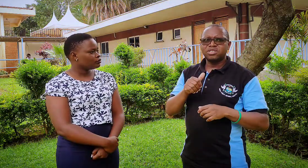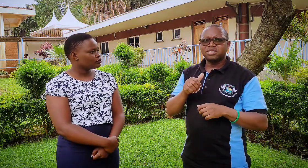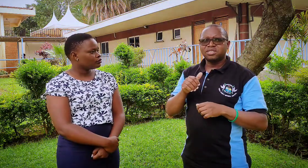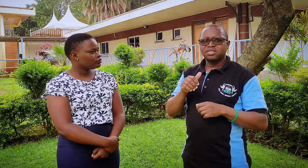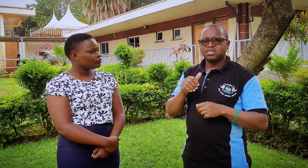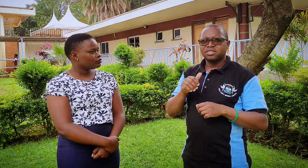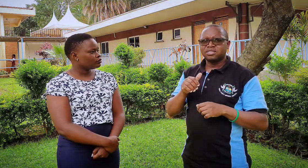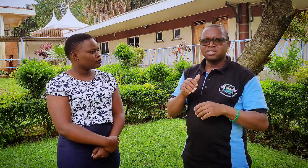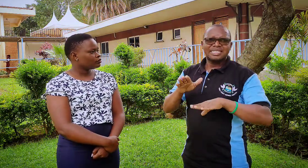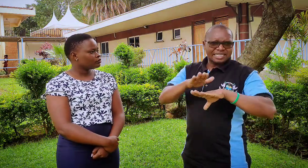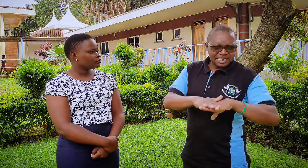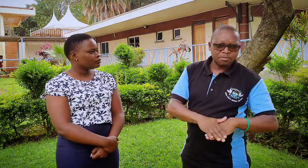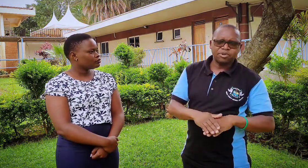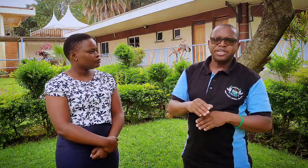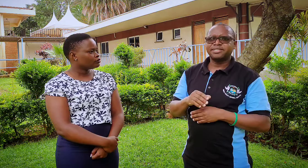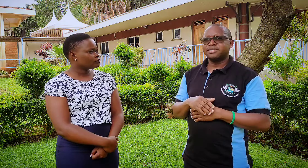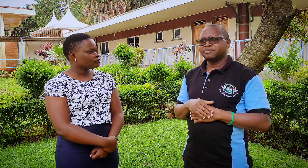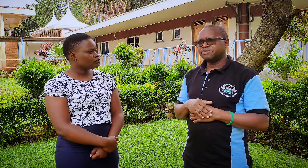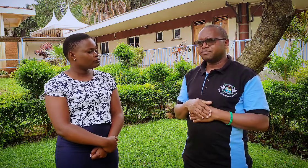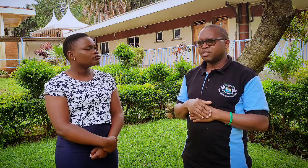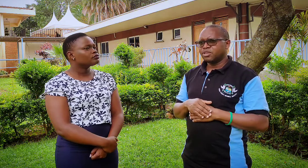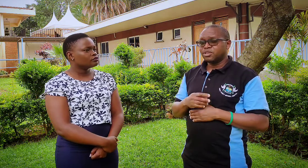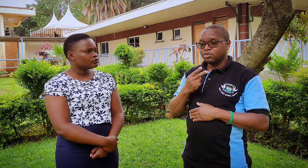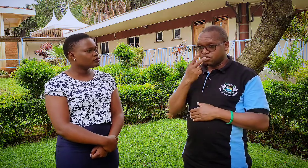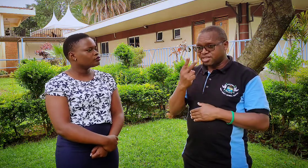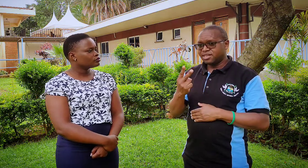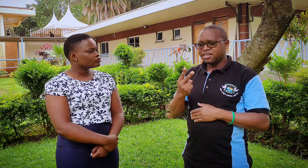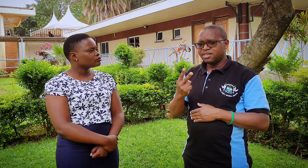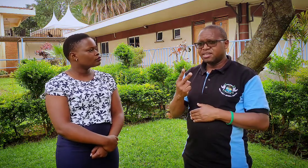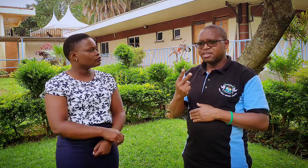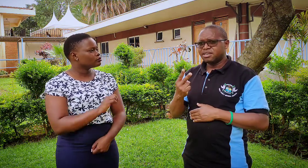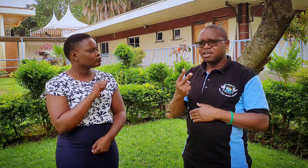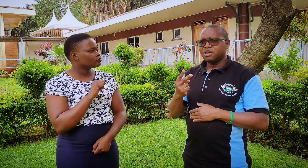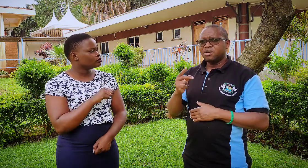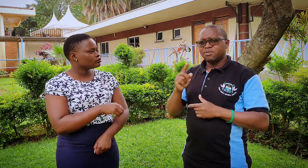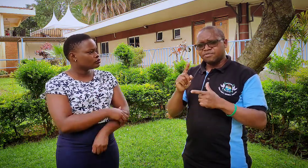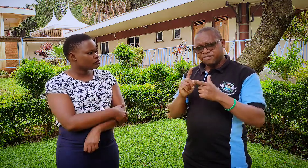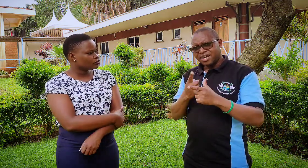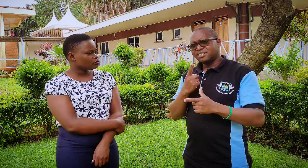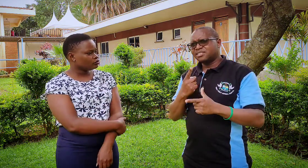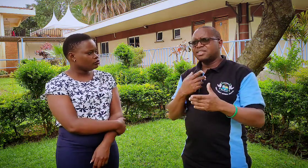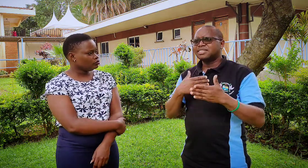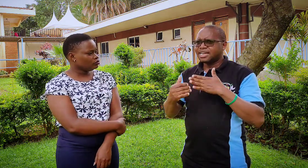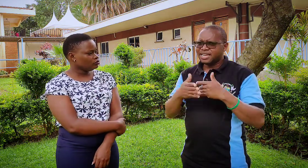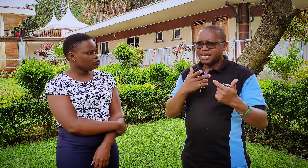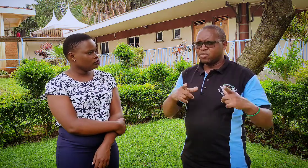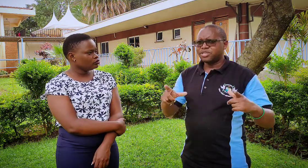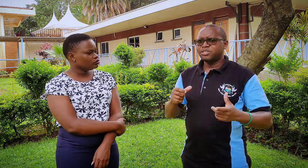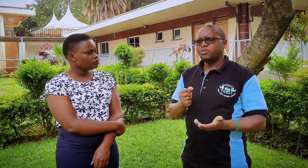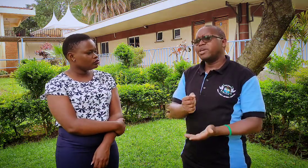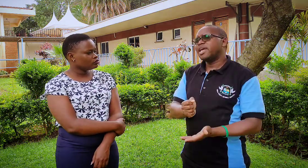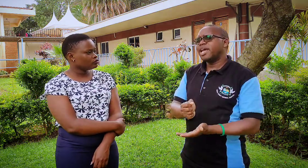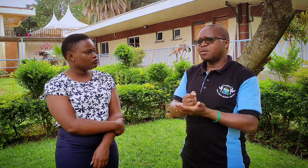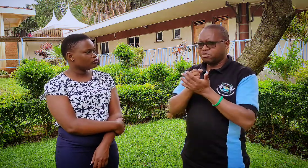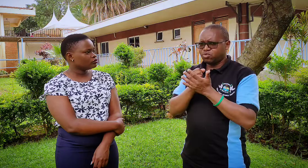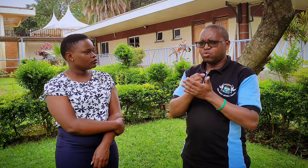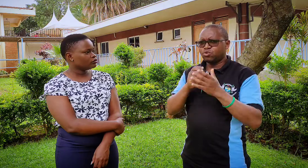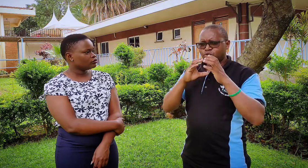step on it. You see, first sign language will help you to